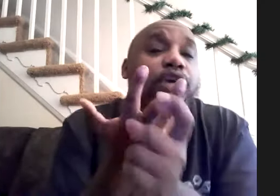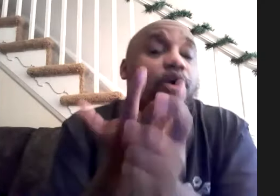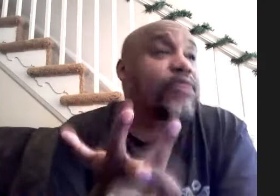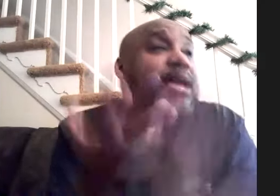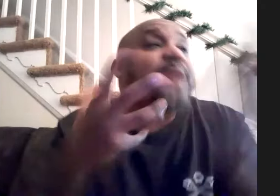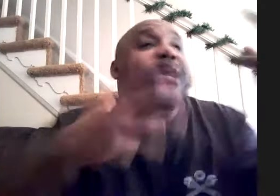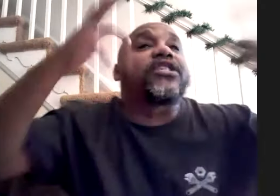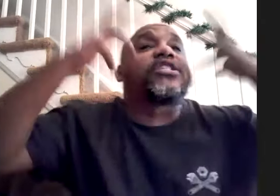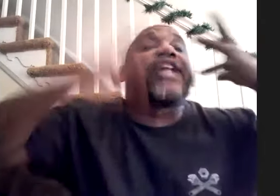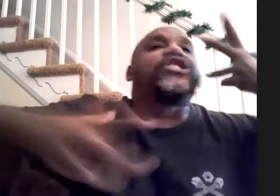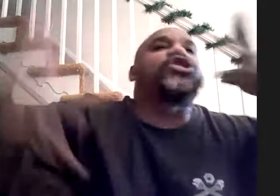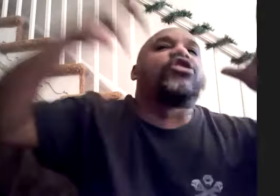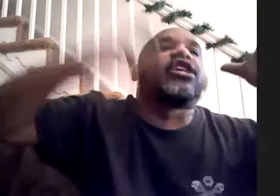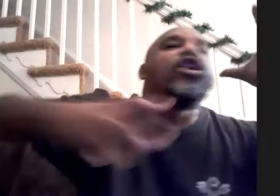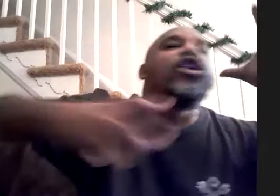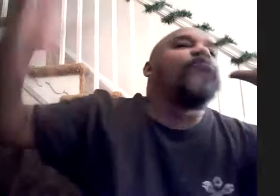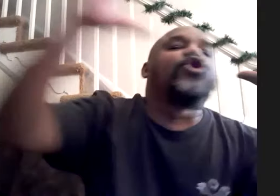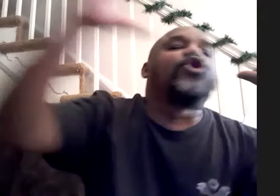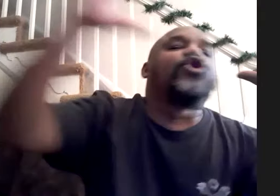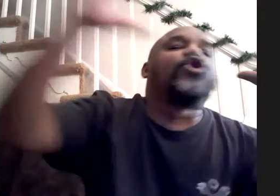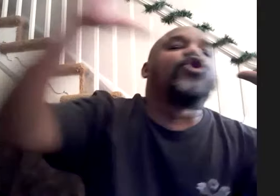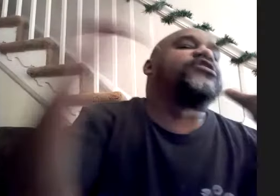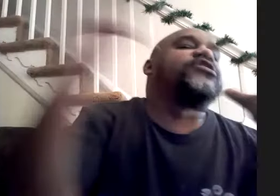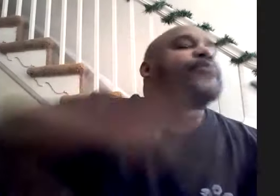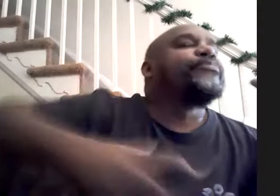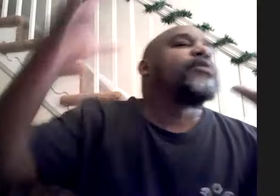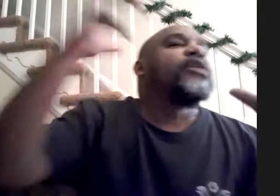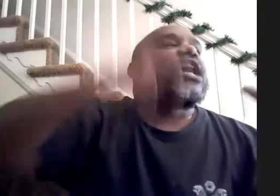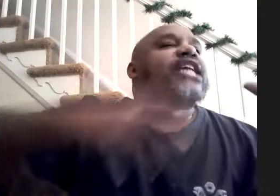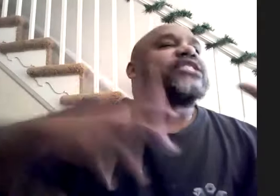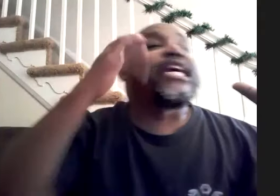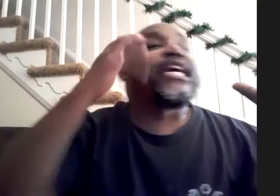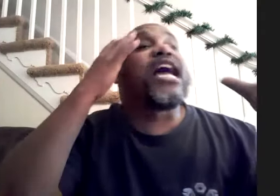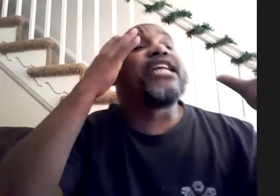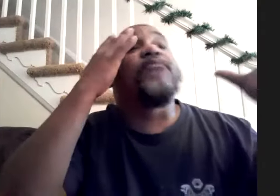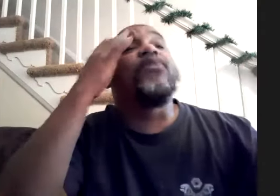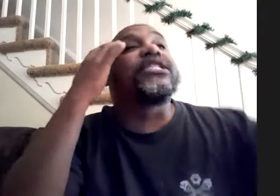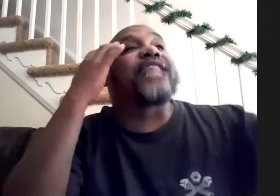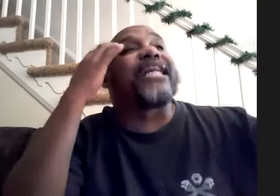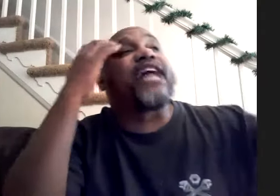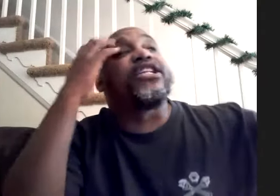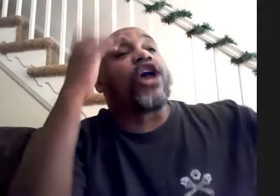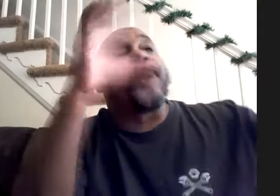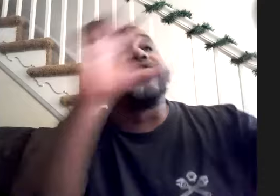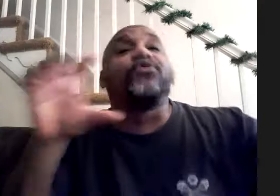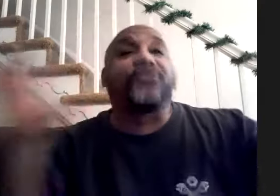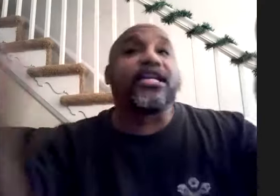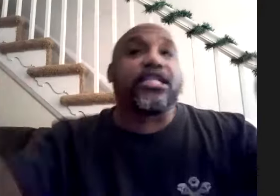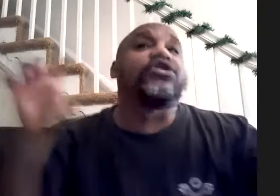go with him and basically i just started absorbing all of this and it's like he and i mean we sat down and taught me a few things here and